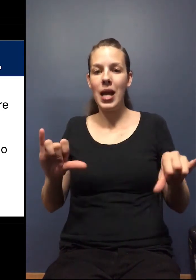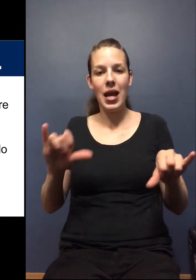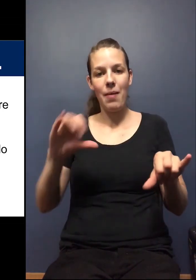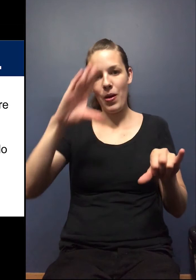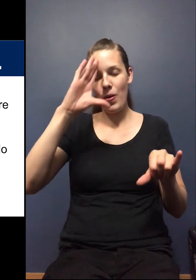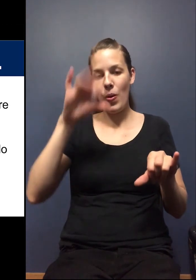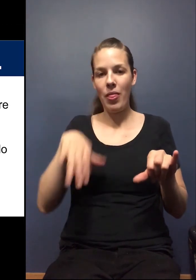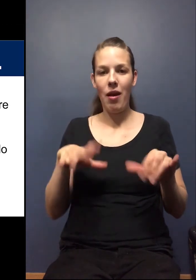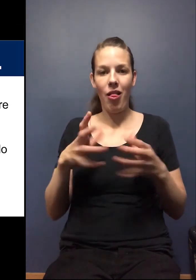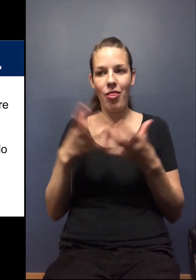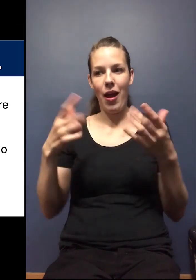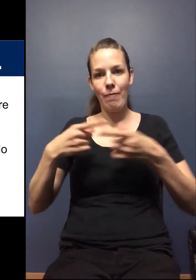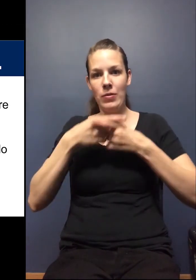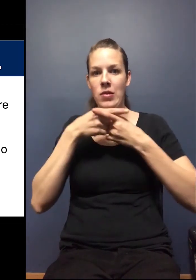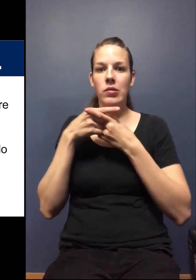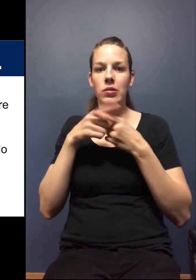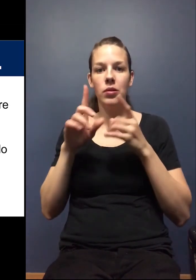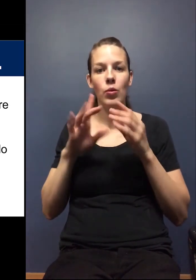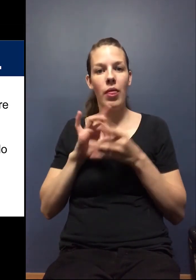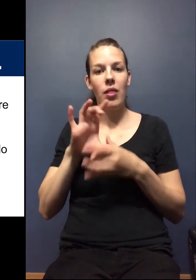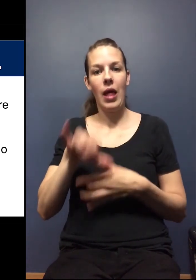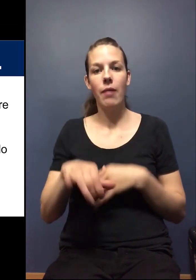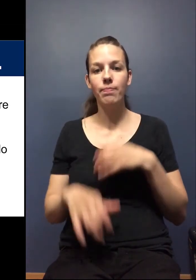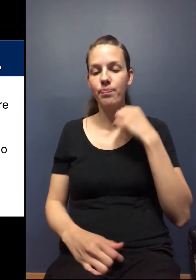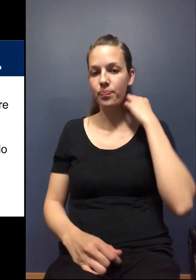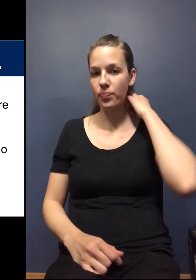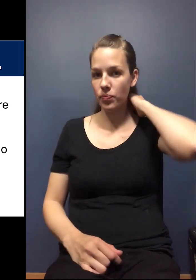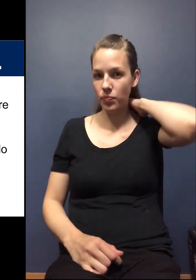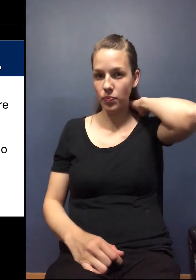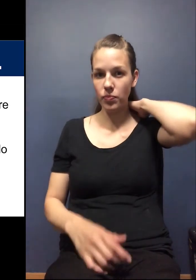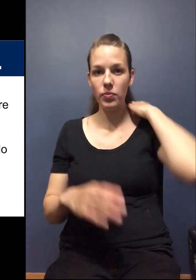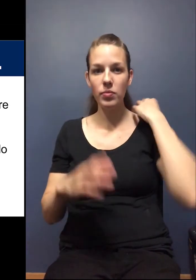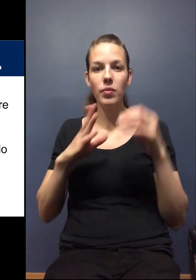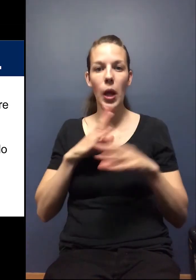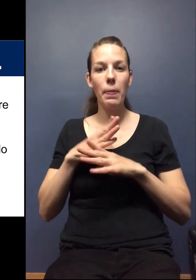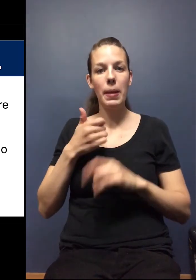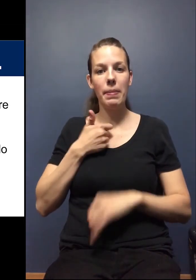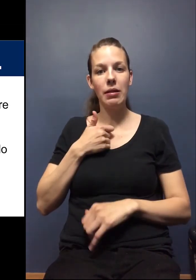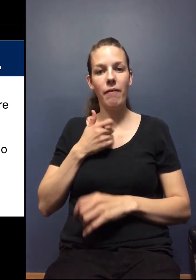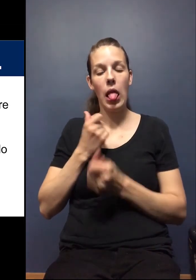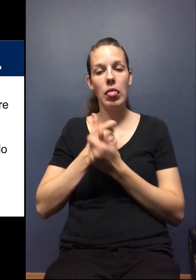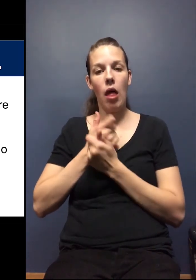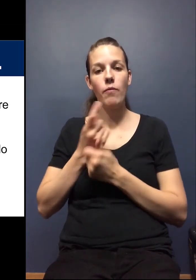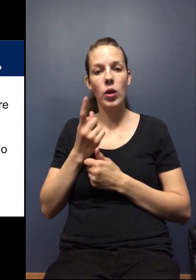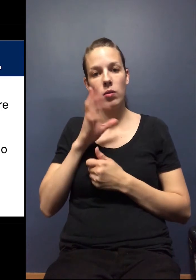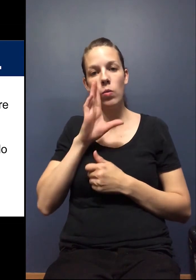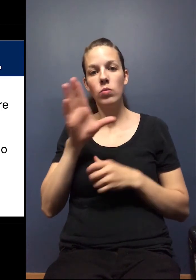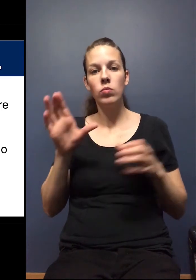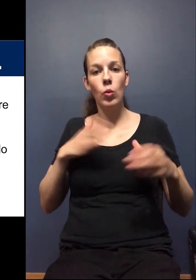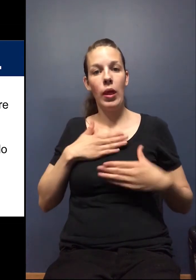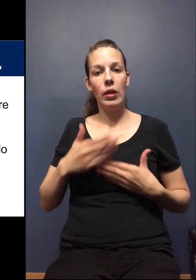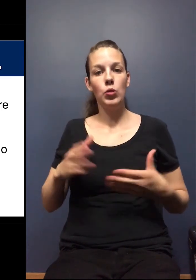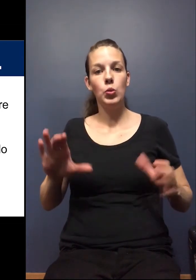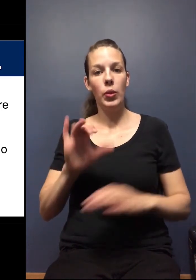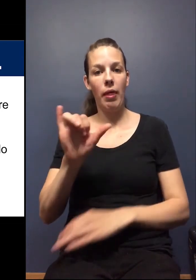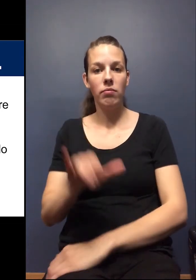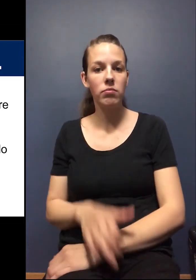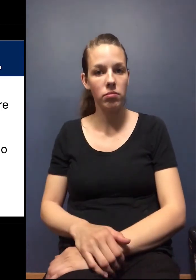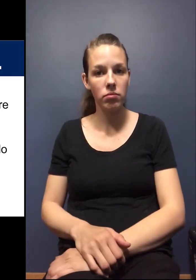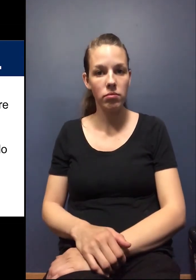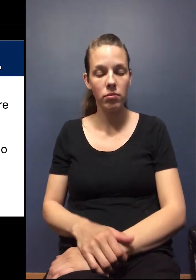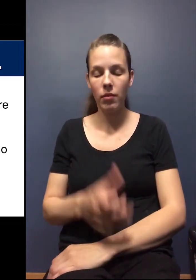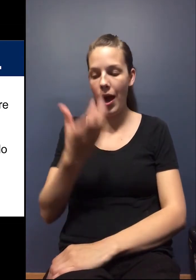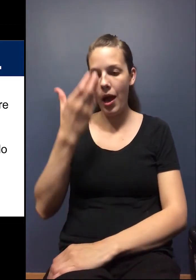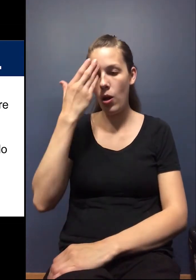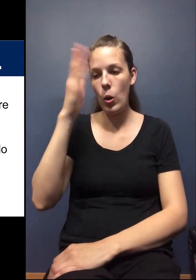that's, there's, there's a lot of controversy with that. So, but to protect myself and my loved ones, that's what I'm willing to do. But